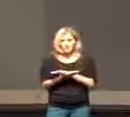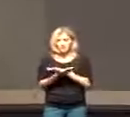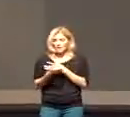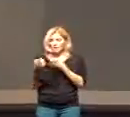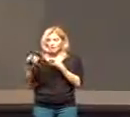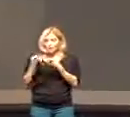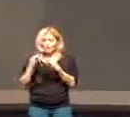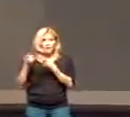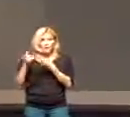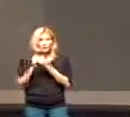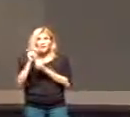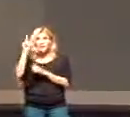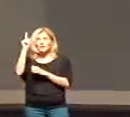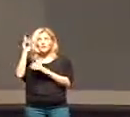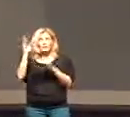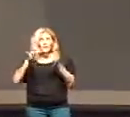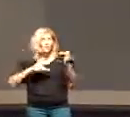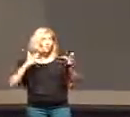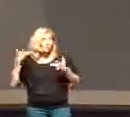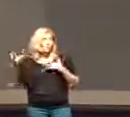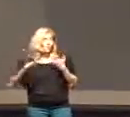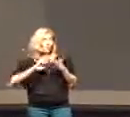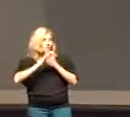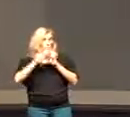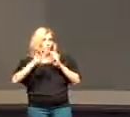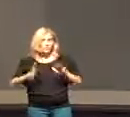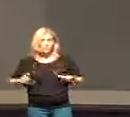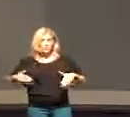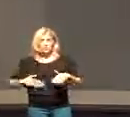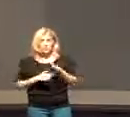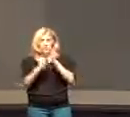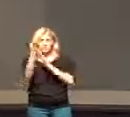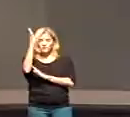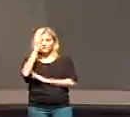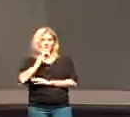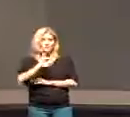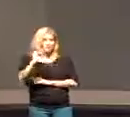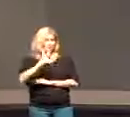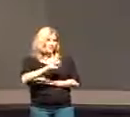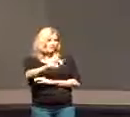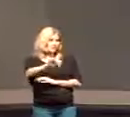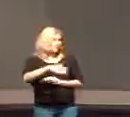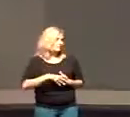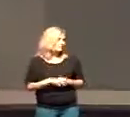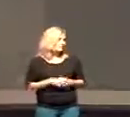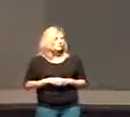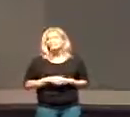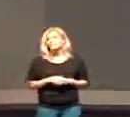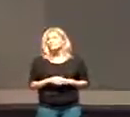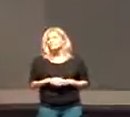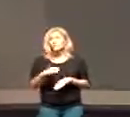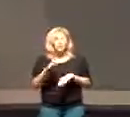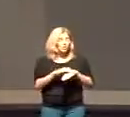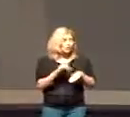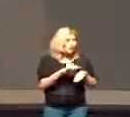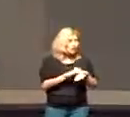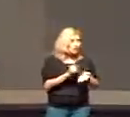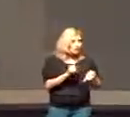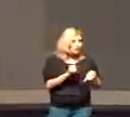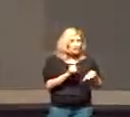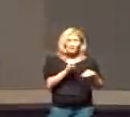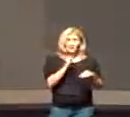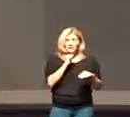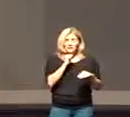reign with him in joy and peace in the presence of God forever the call to follow Christ